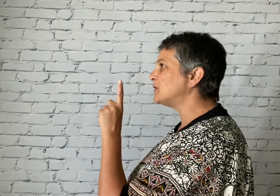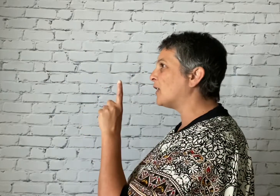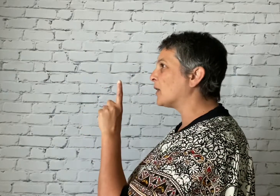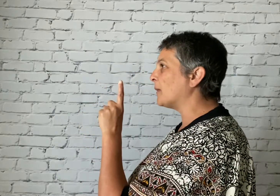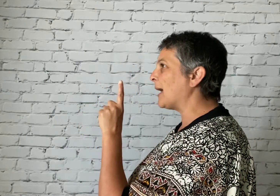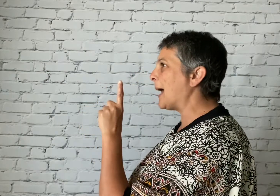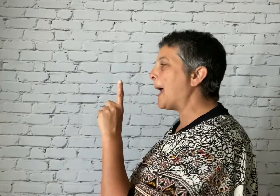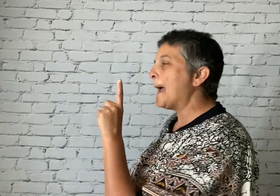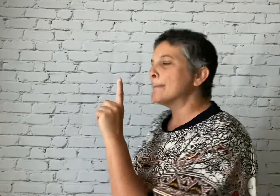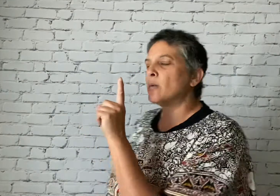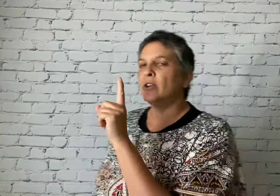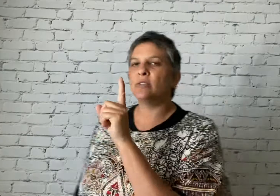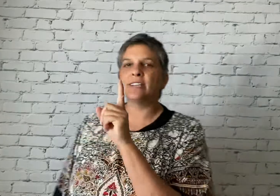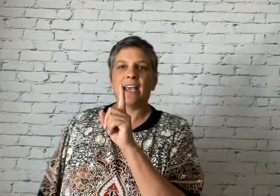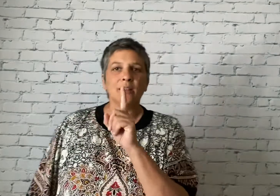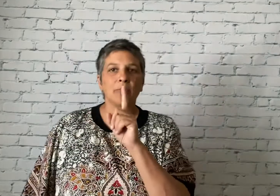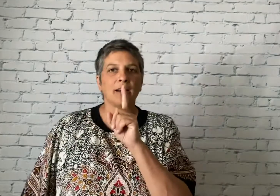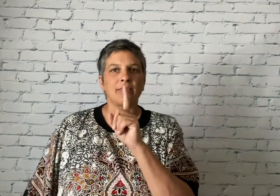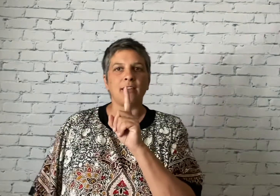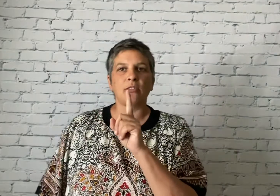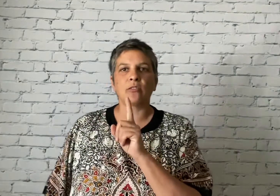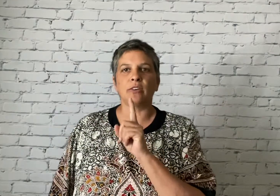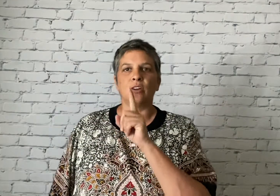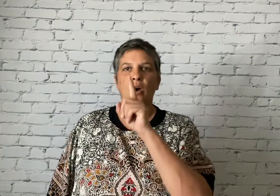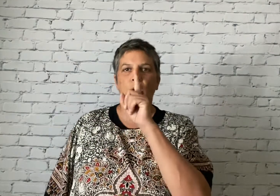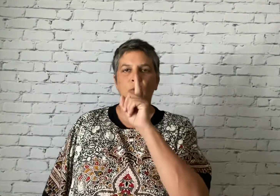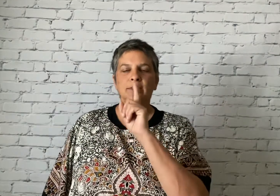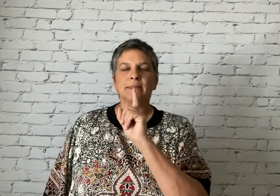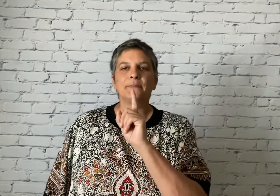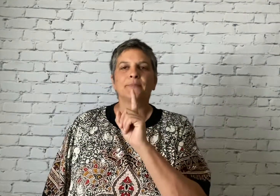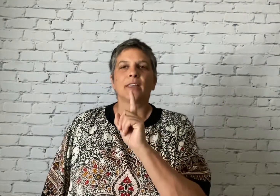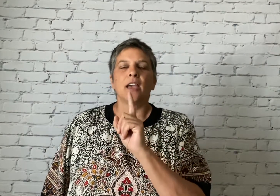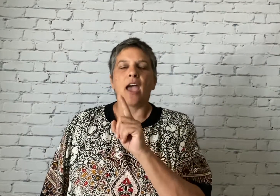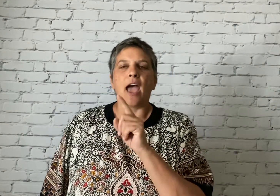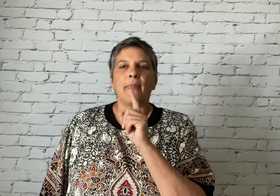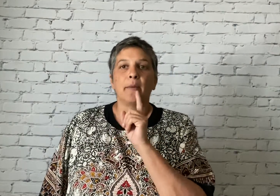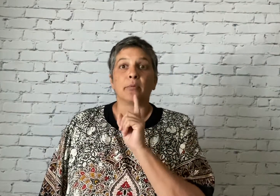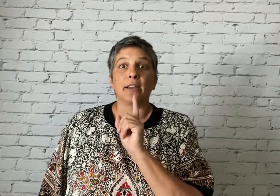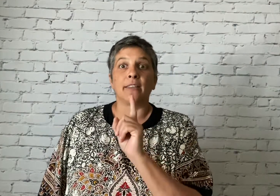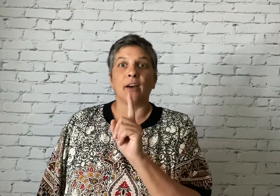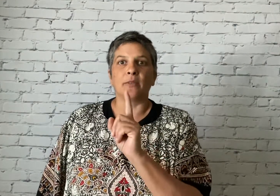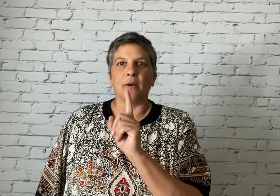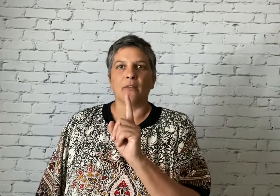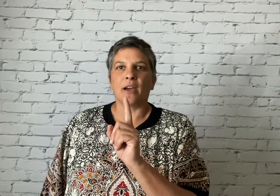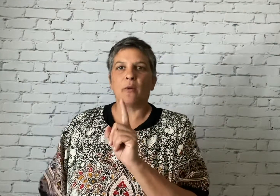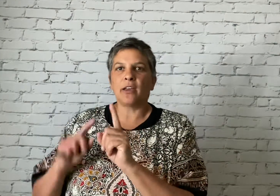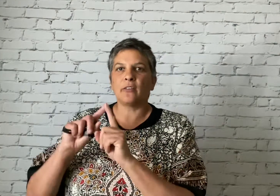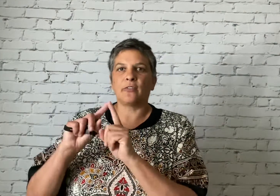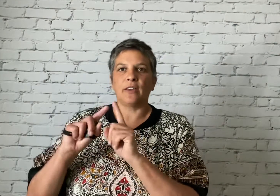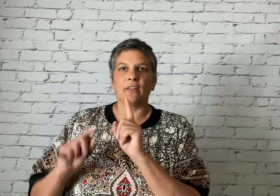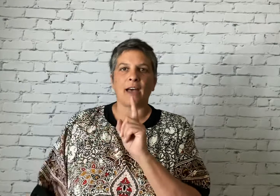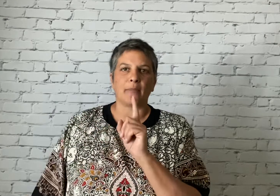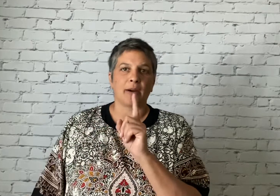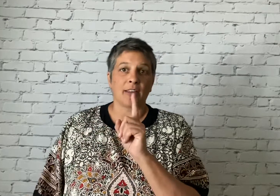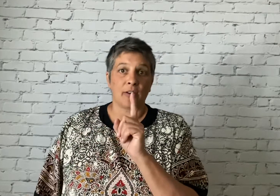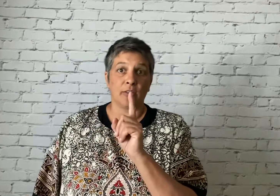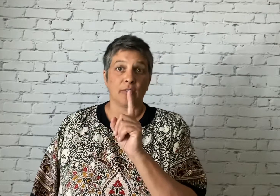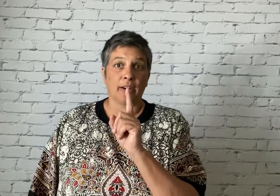far away, but when you take the breath in through the nose, and then breathe it out the mouth, I want you to feel that breath on your finger,